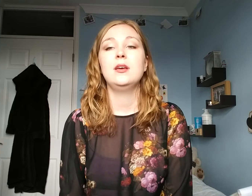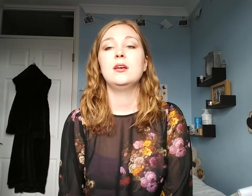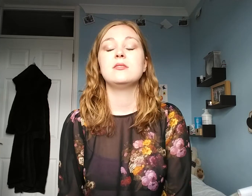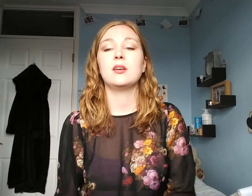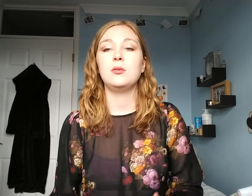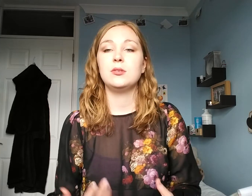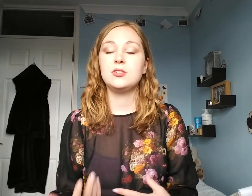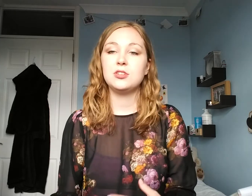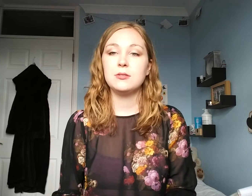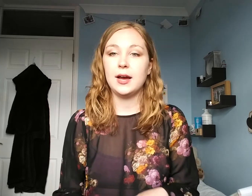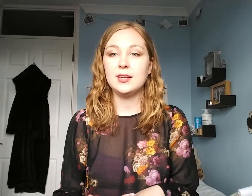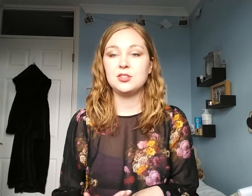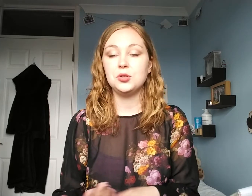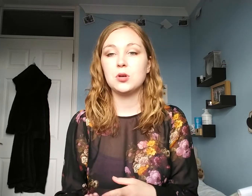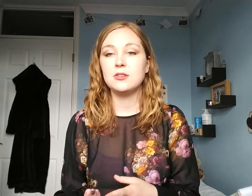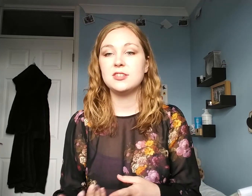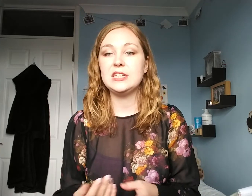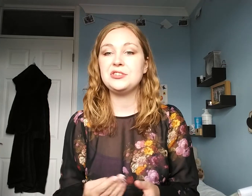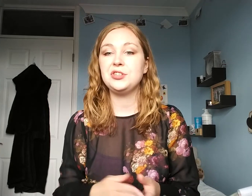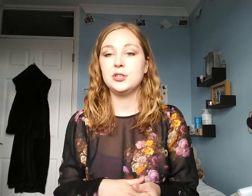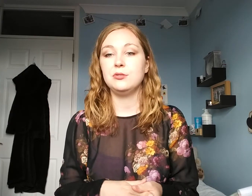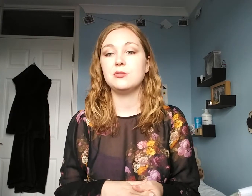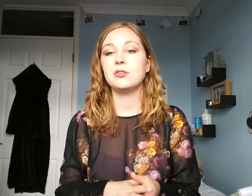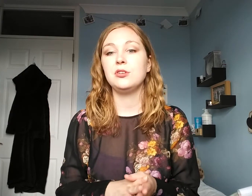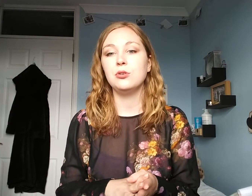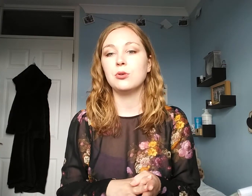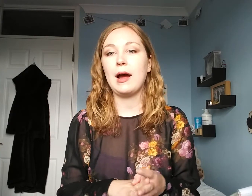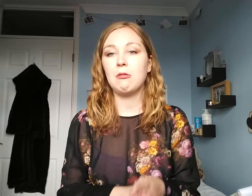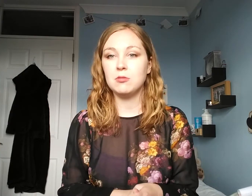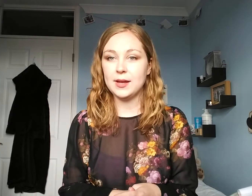So, to do that you're going to need to use your alphabet.